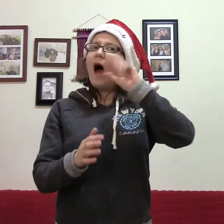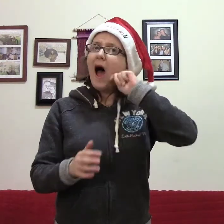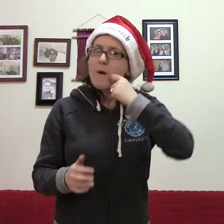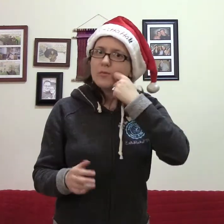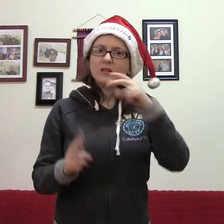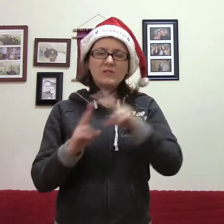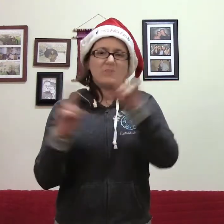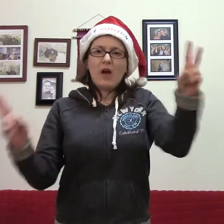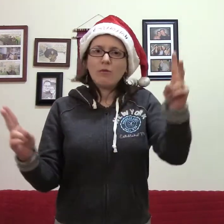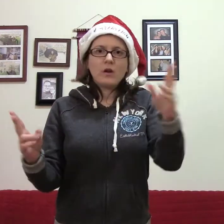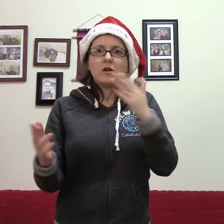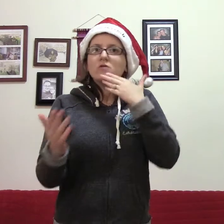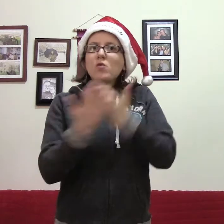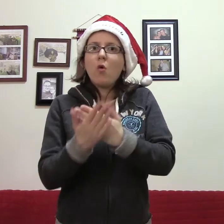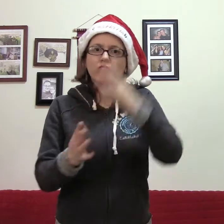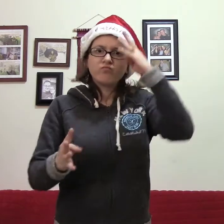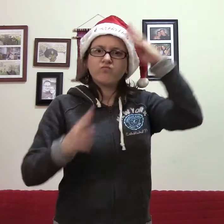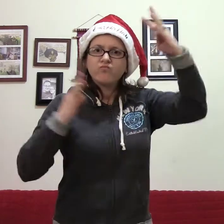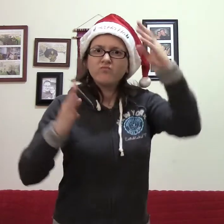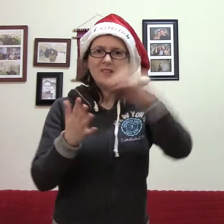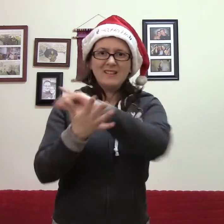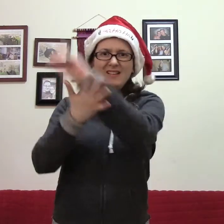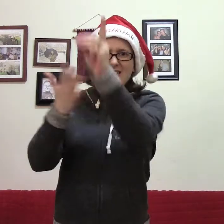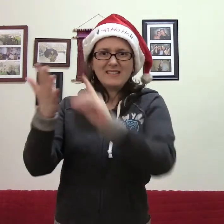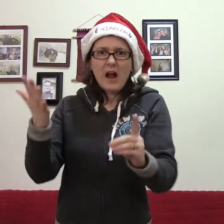Get of the way. I'm gonna in. I'm it again.